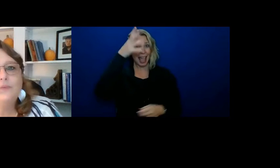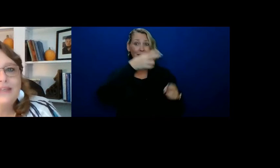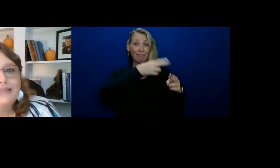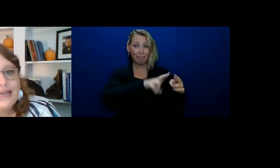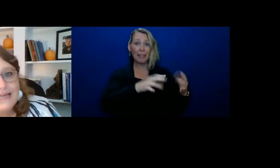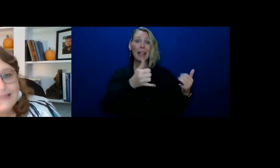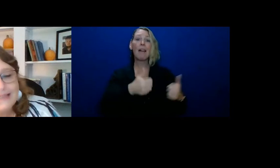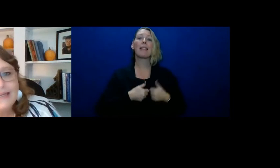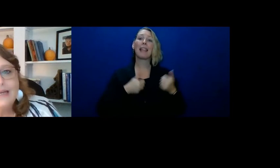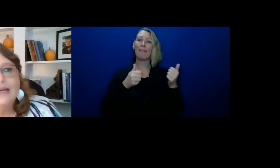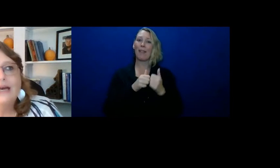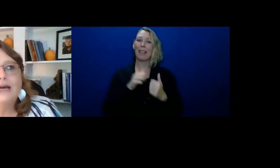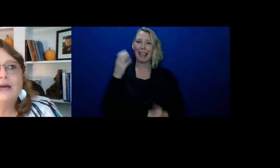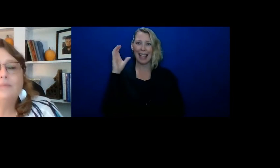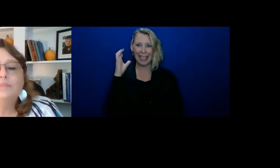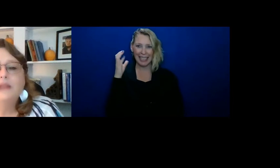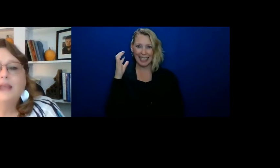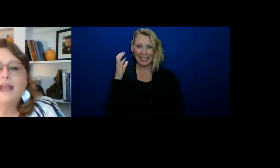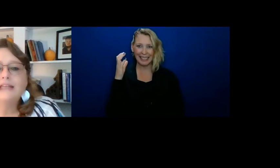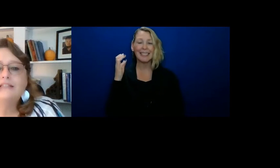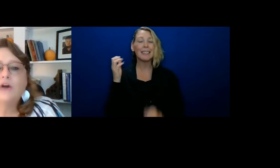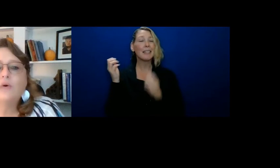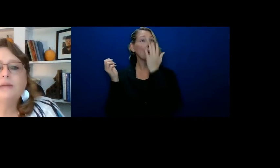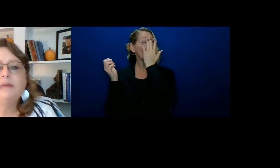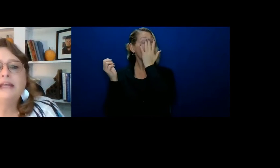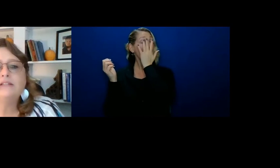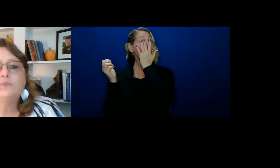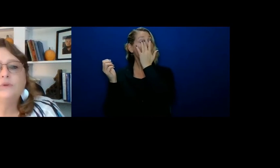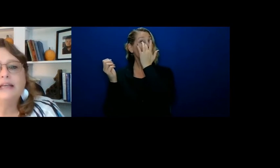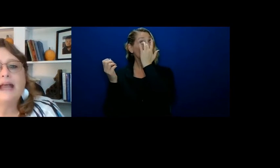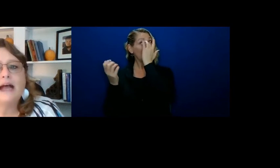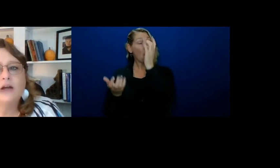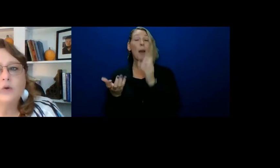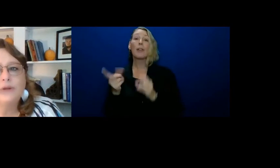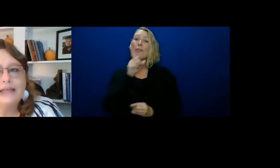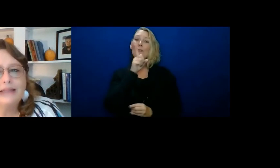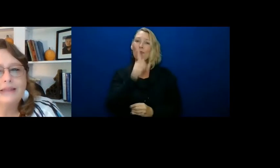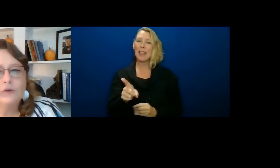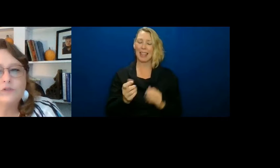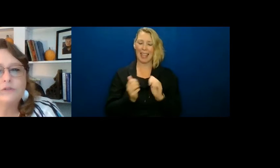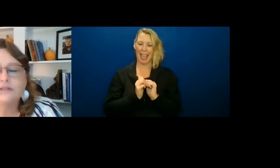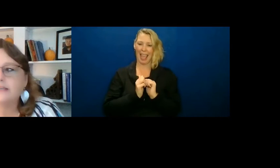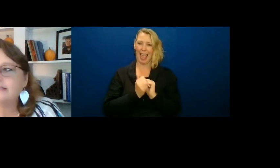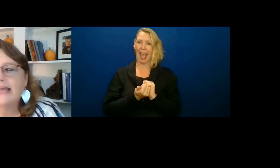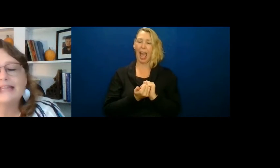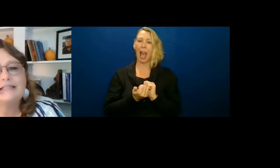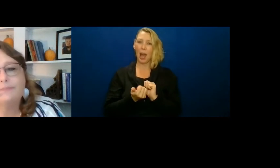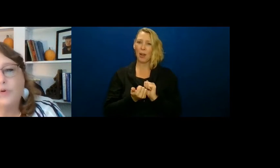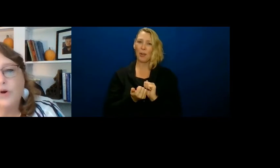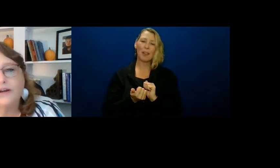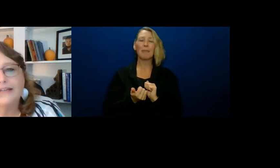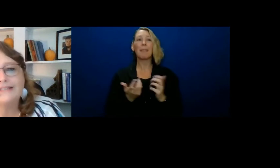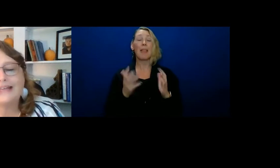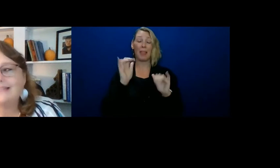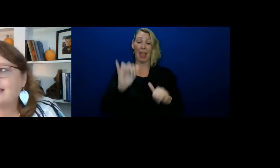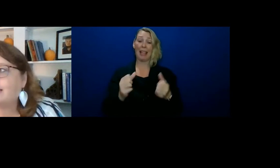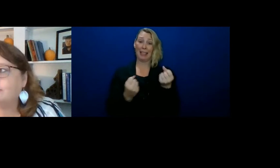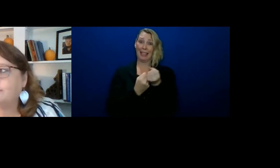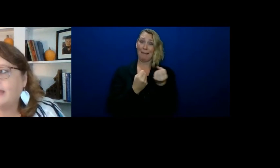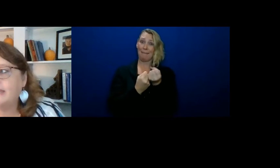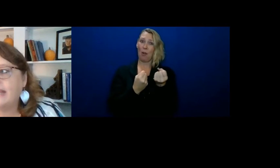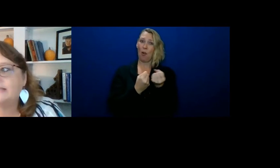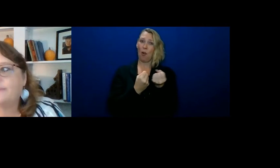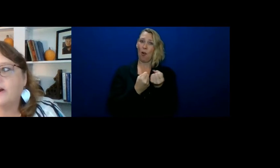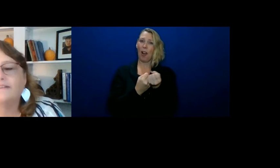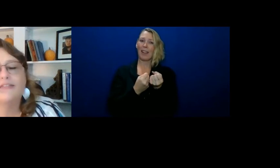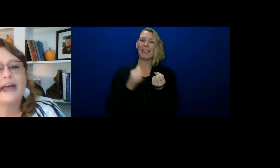he's living with his cousin. And so, I mean, it's really how do we get those? Because that support is that second,